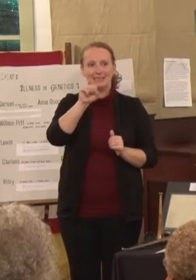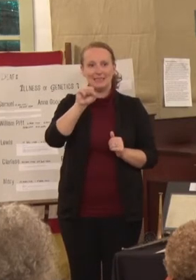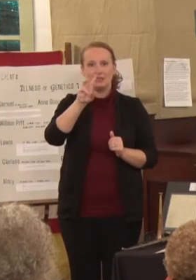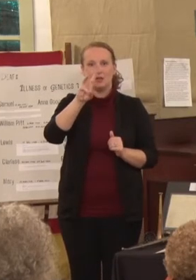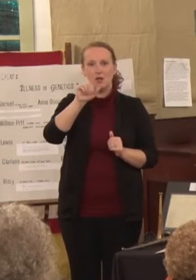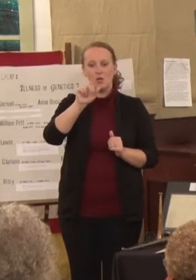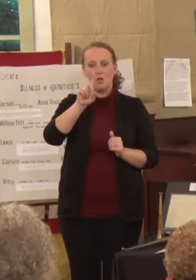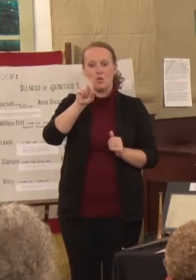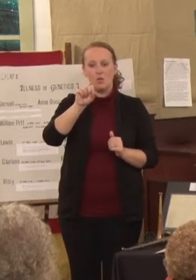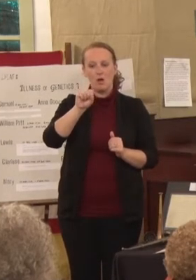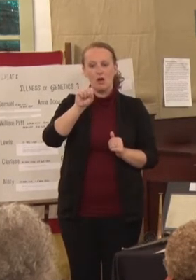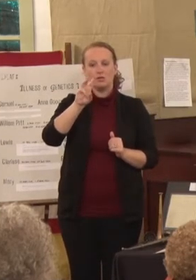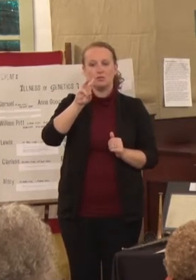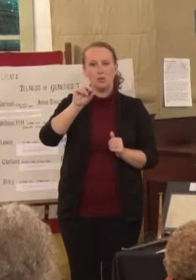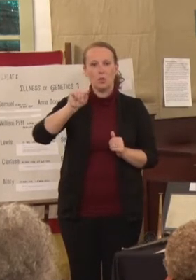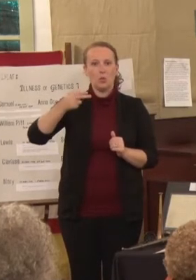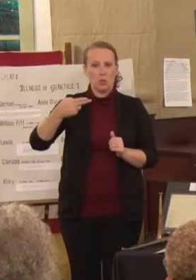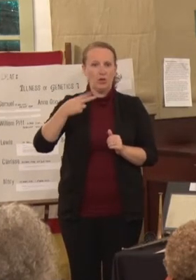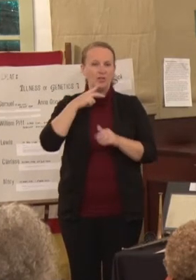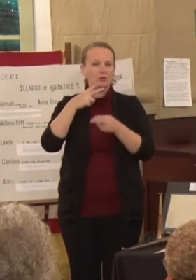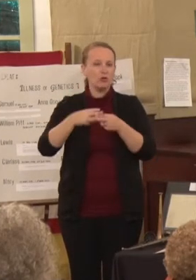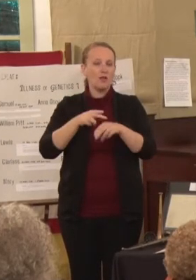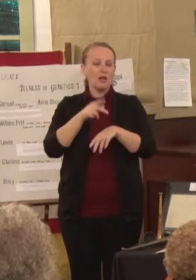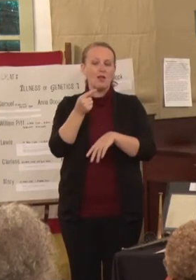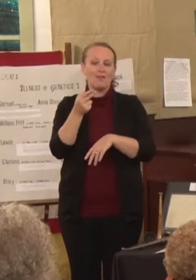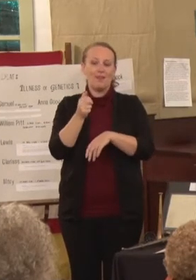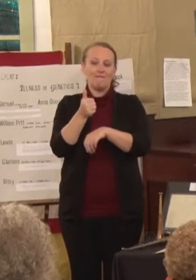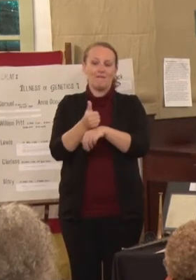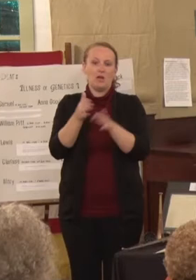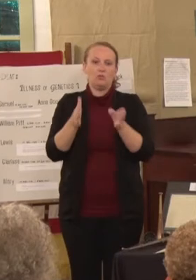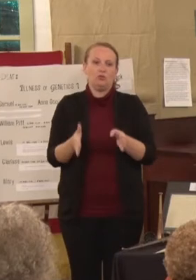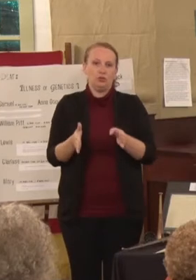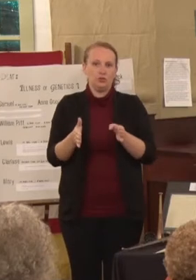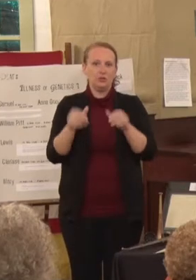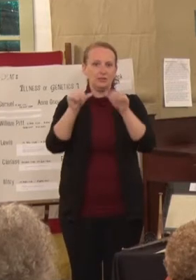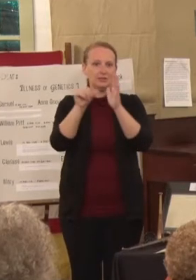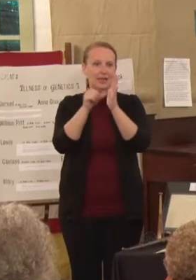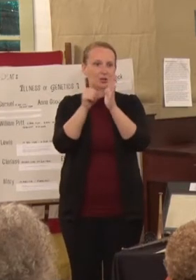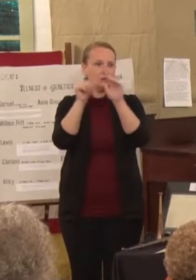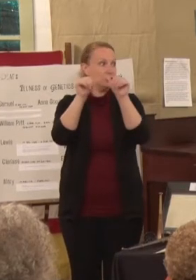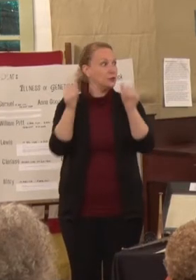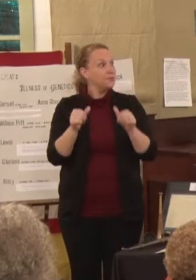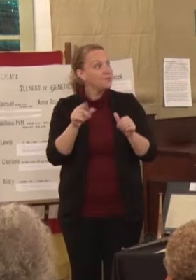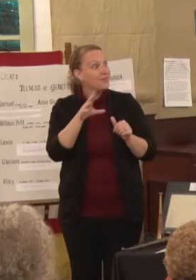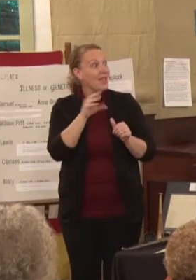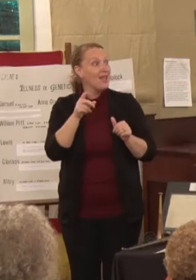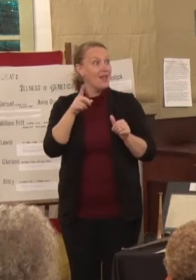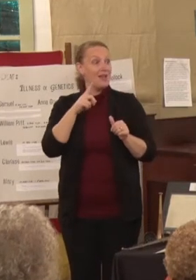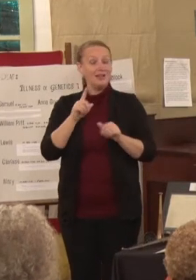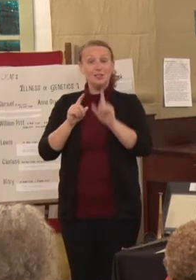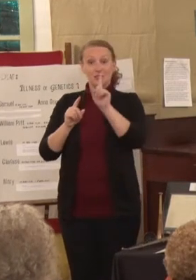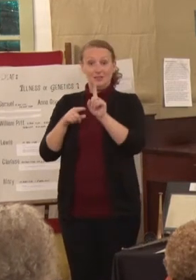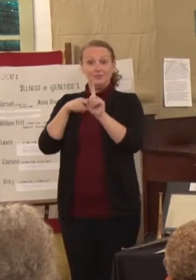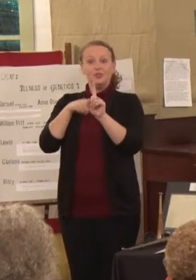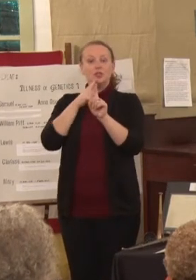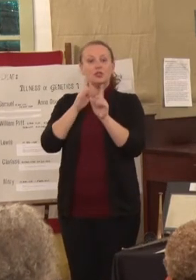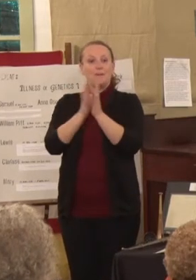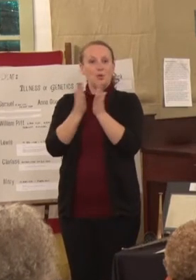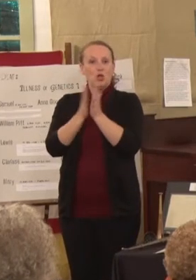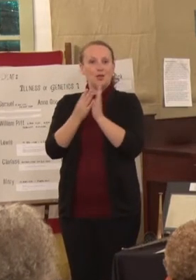Founder's Statue and Alice is holding a book near her heart because education was very, very important. You see her